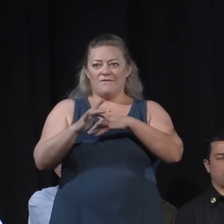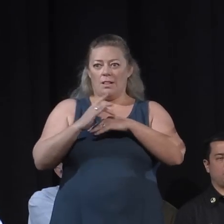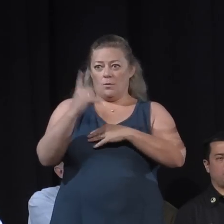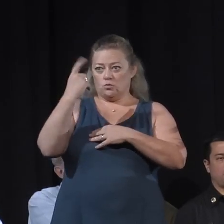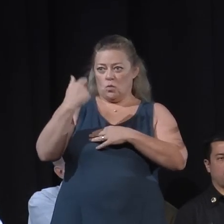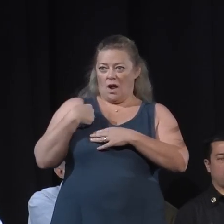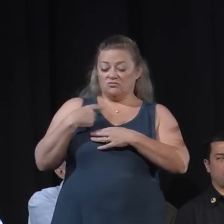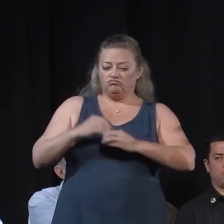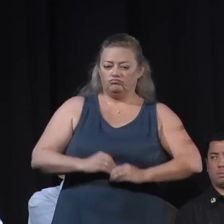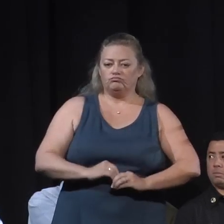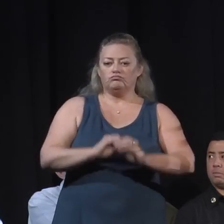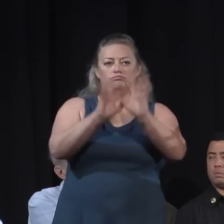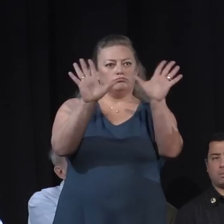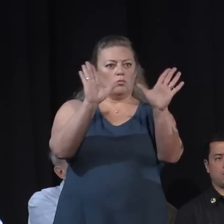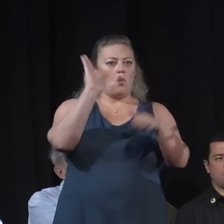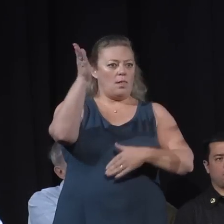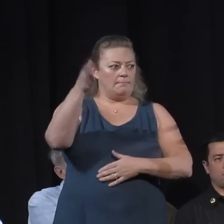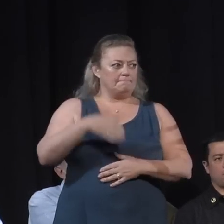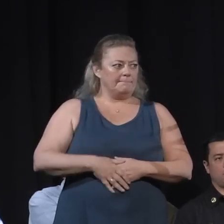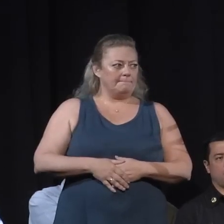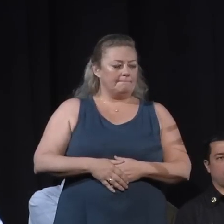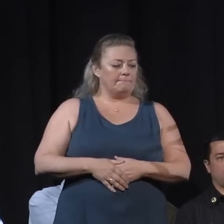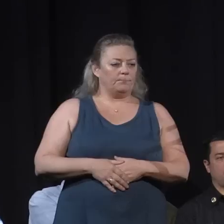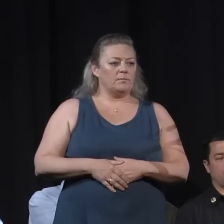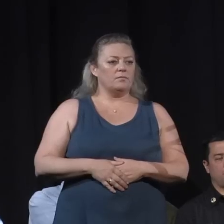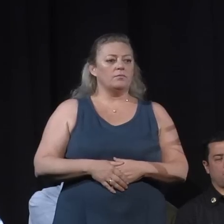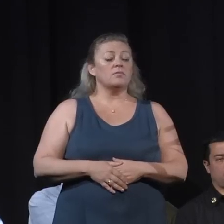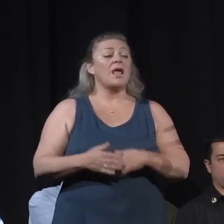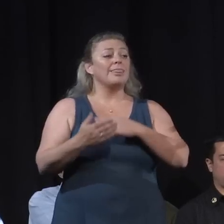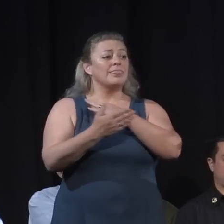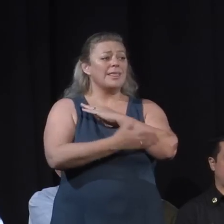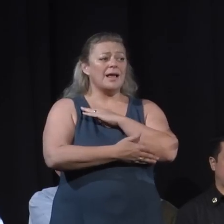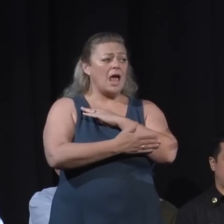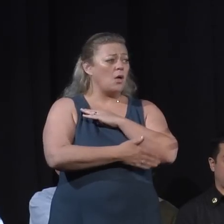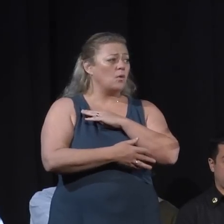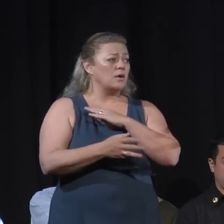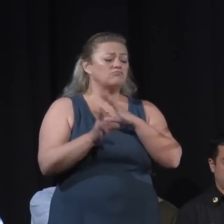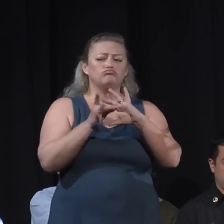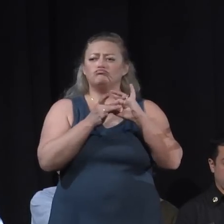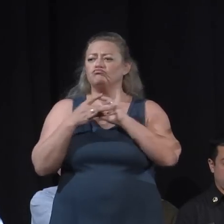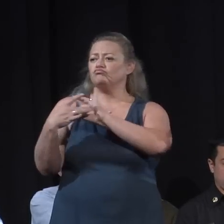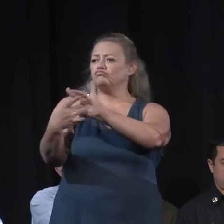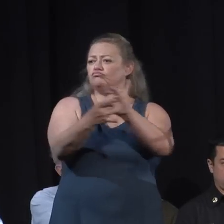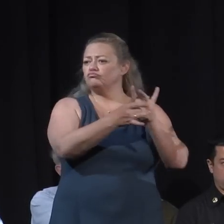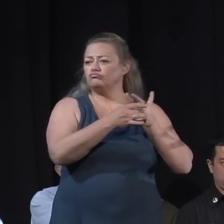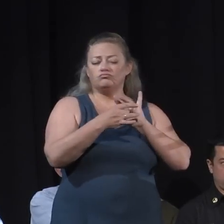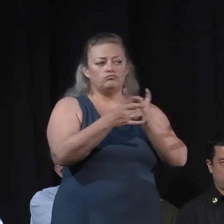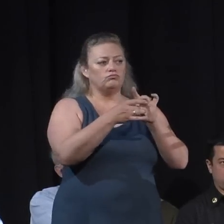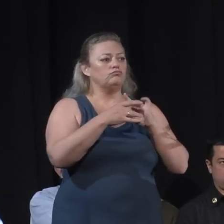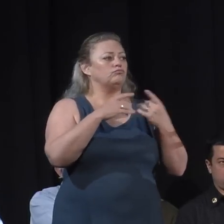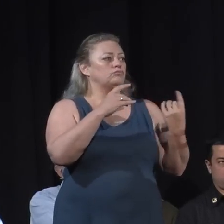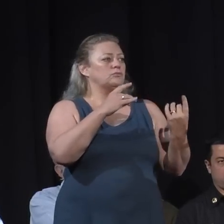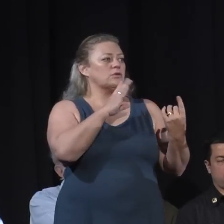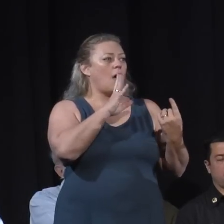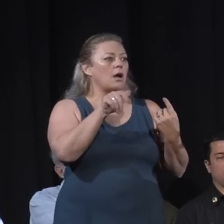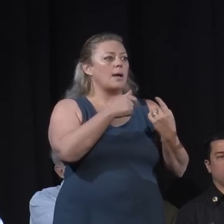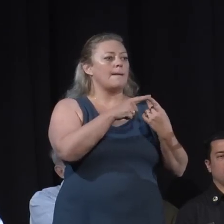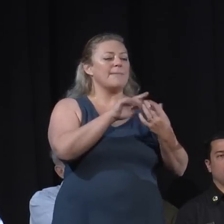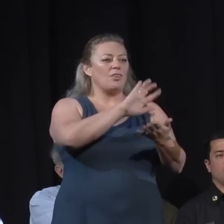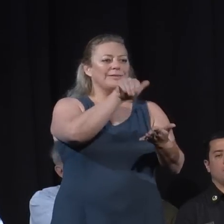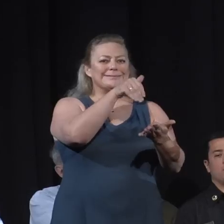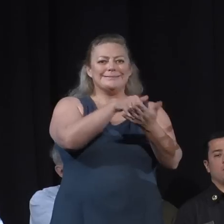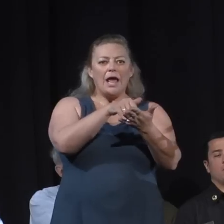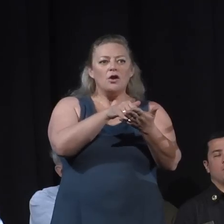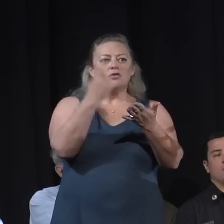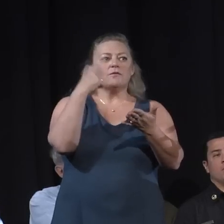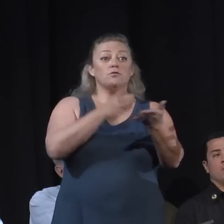a local assistance center set up here. The county is cooperating in that. There will be a whole range of services available at those centers. We'll